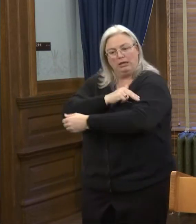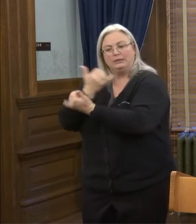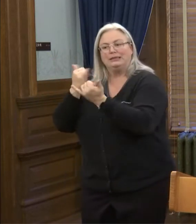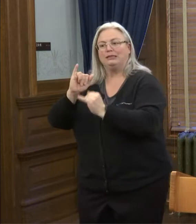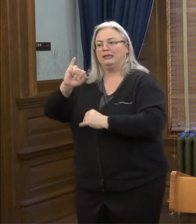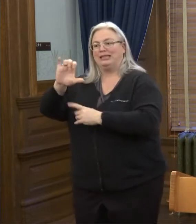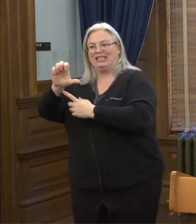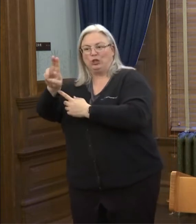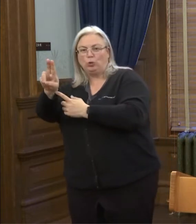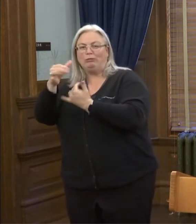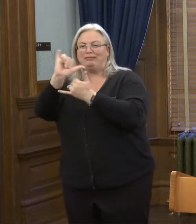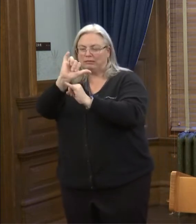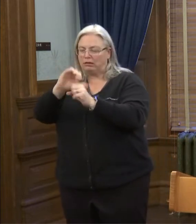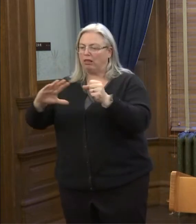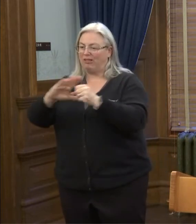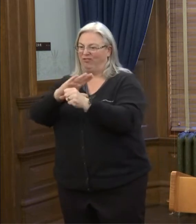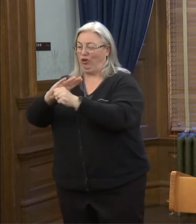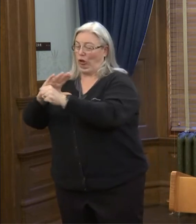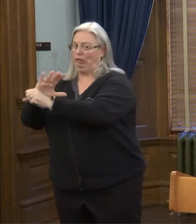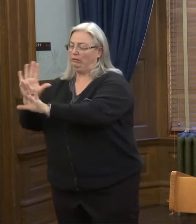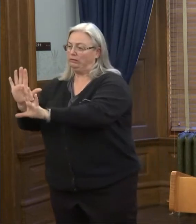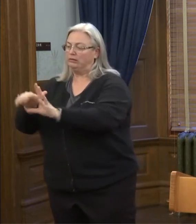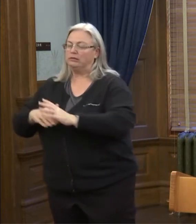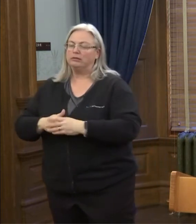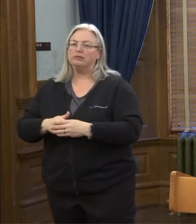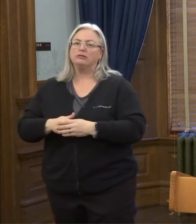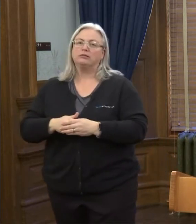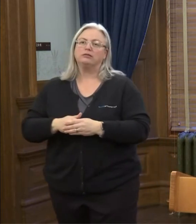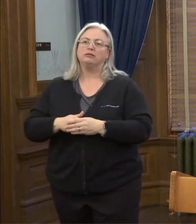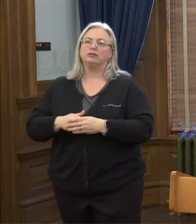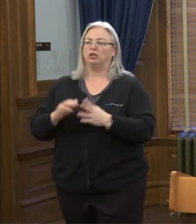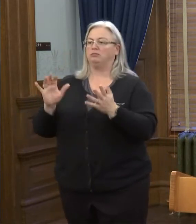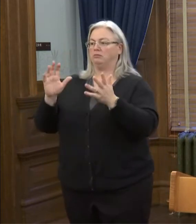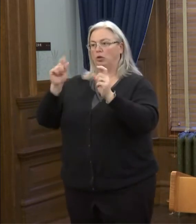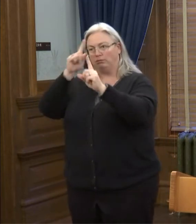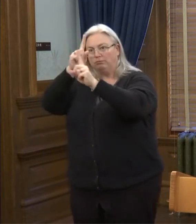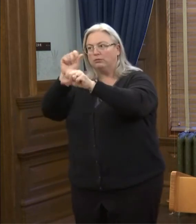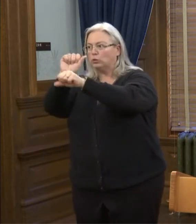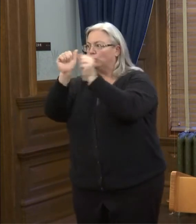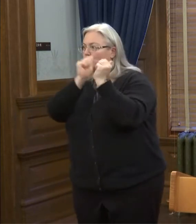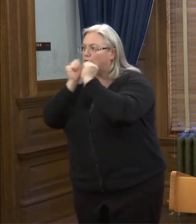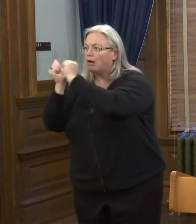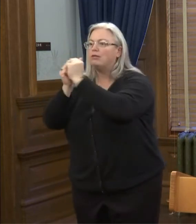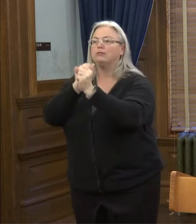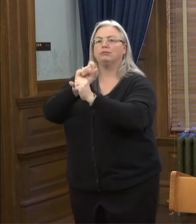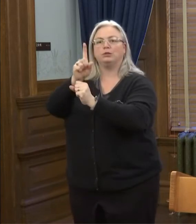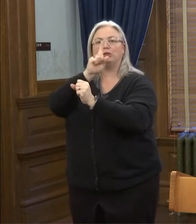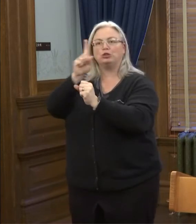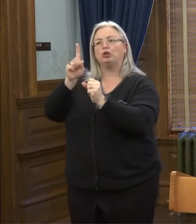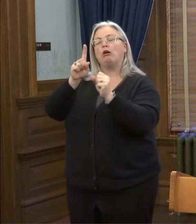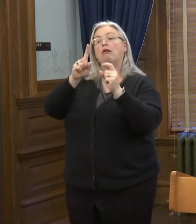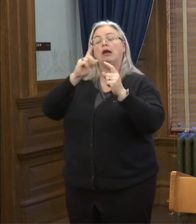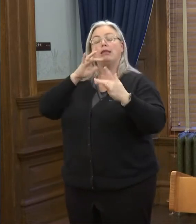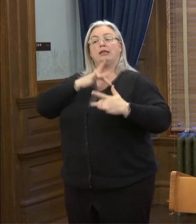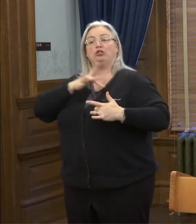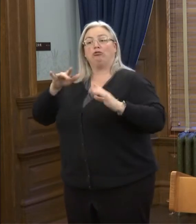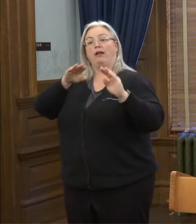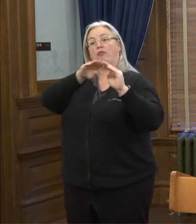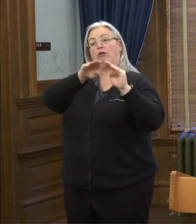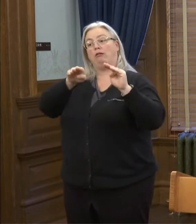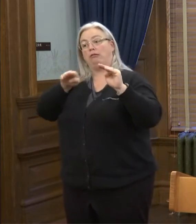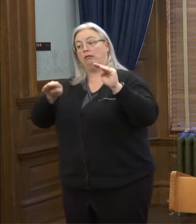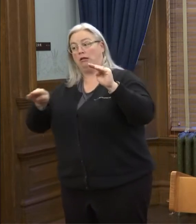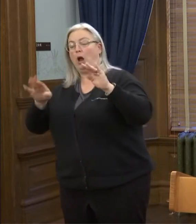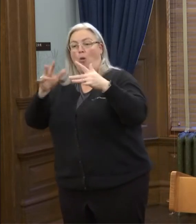ICUs remain critically full so let's all work together to ensure that this downward trend continues